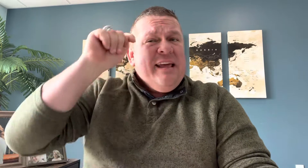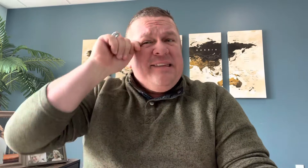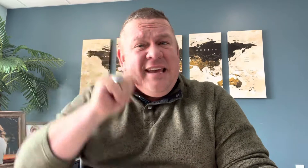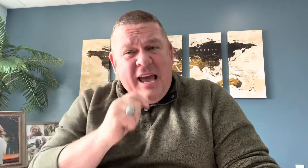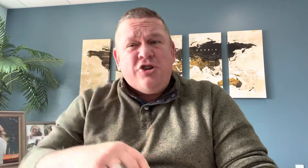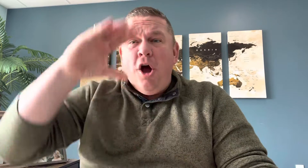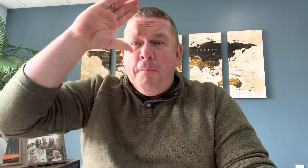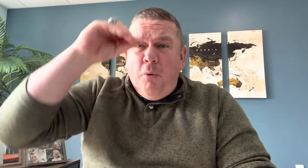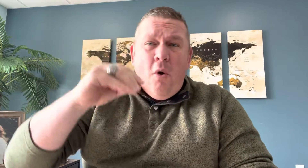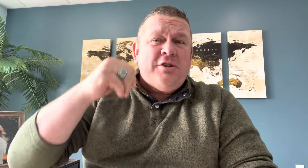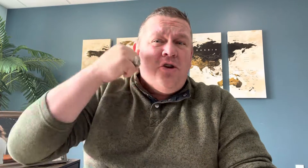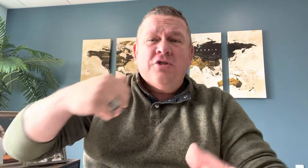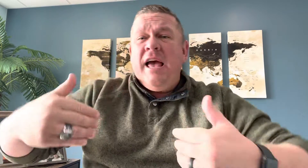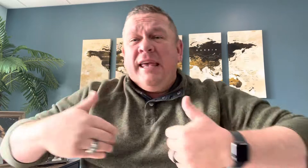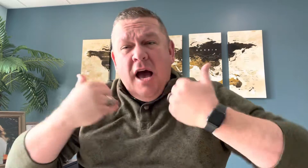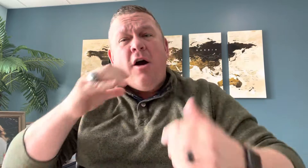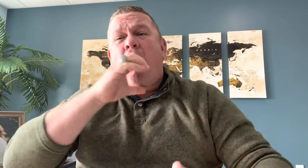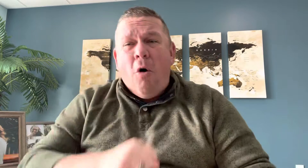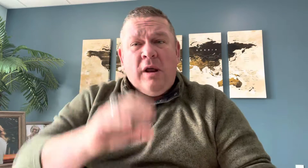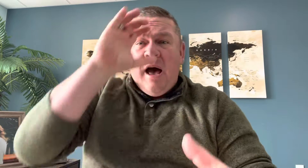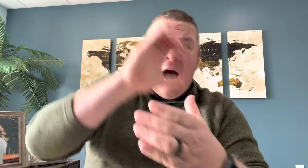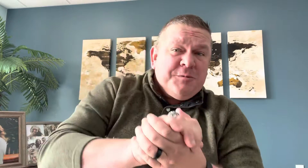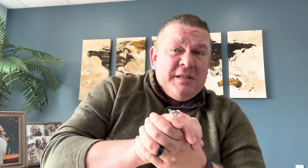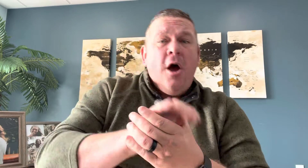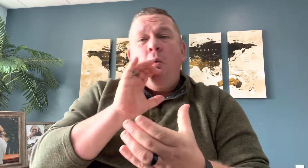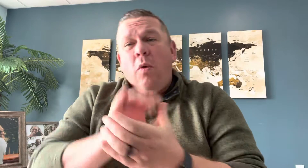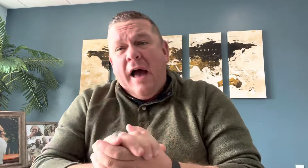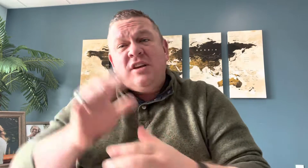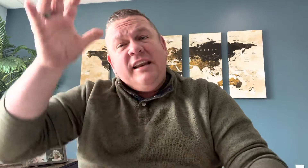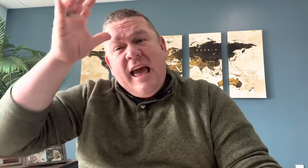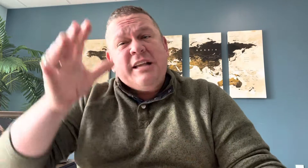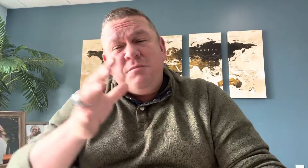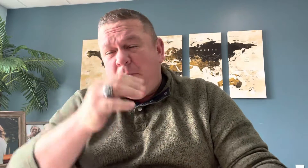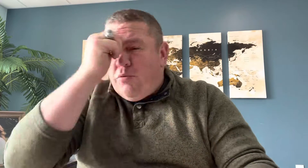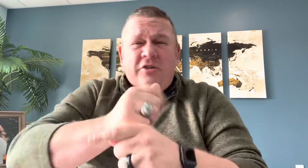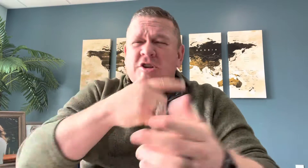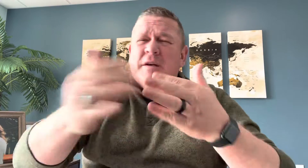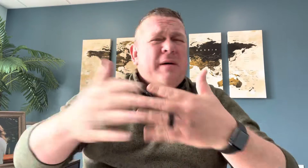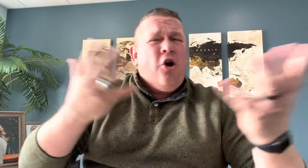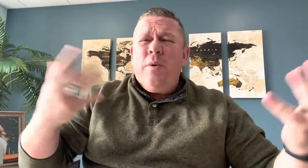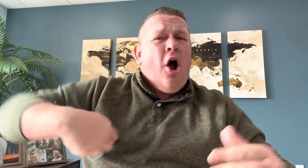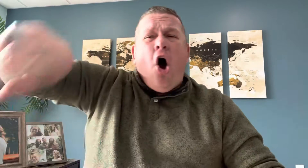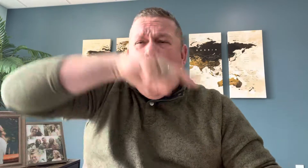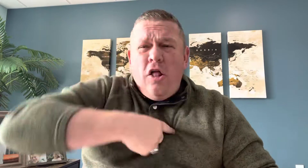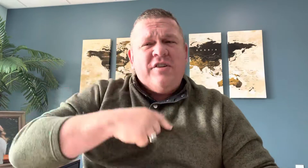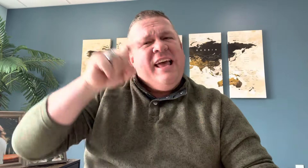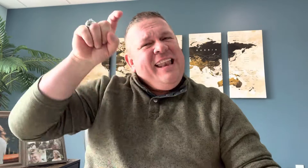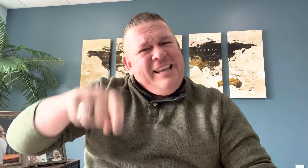teenagers, boys, girls, young, old, husbands, wives, dads, moms, brothers, sisters, it doesn't matter who we are. All of us need